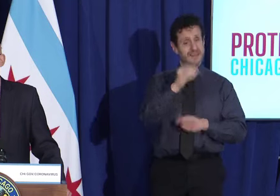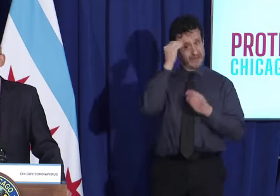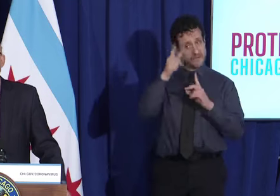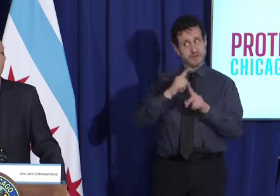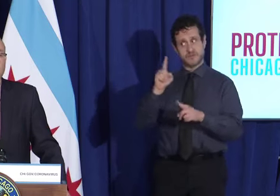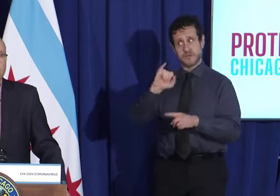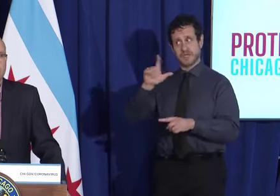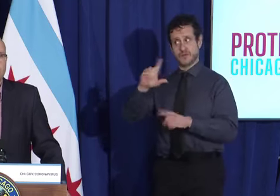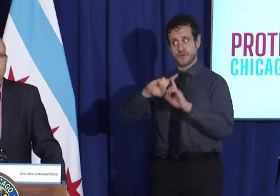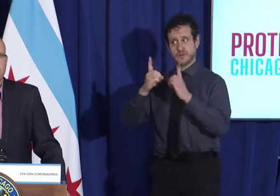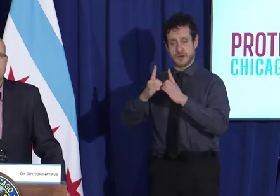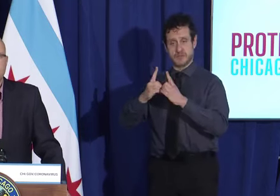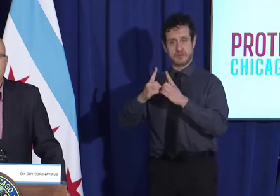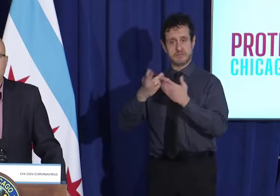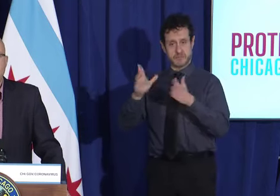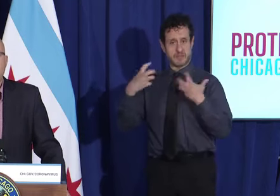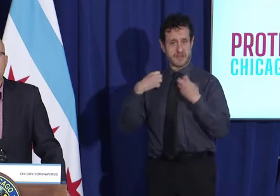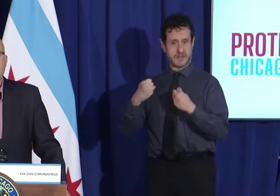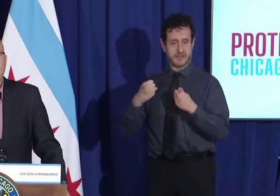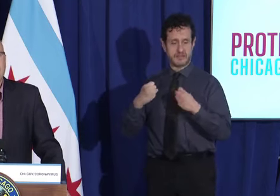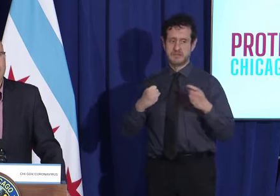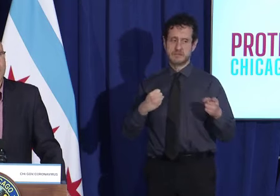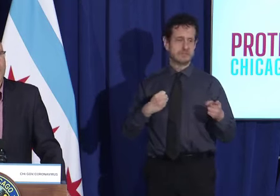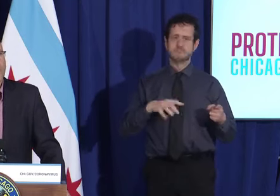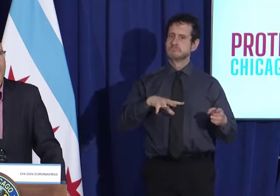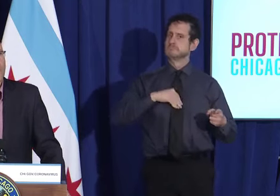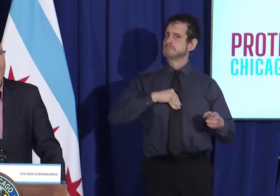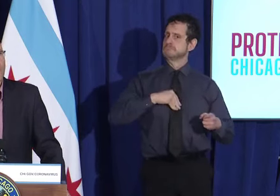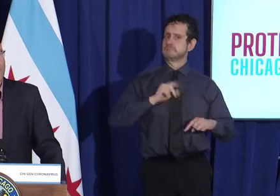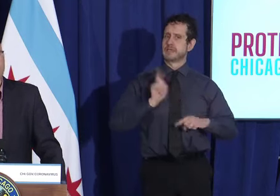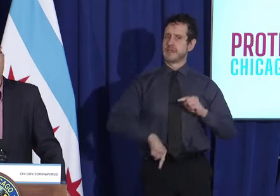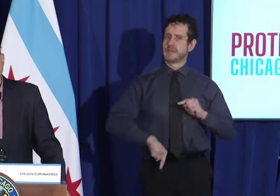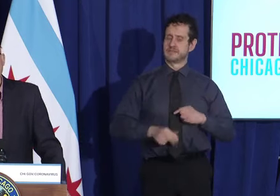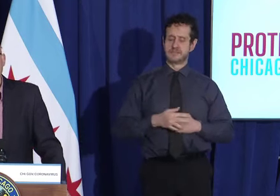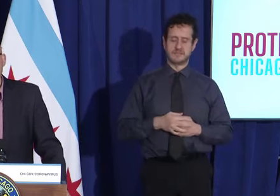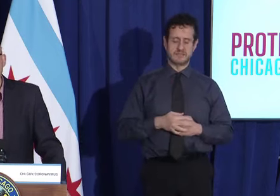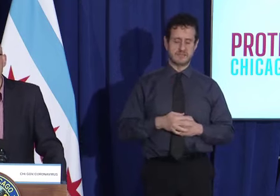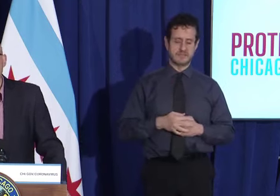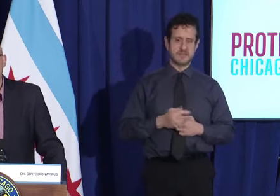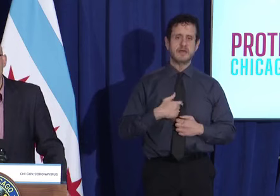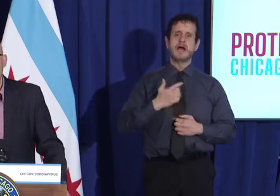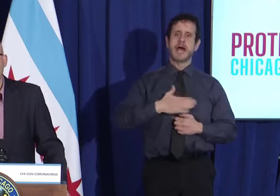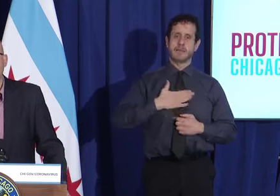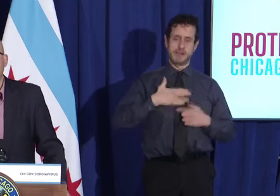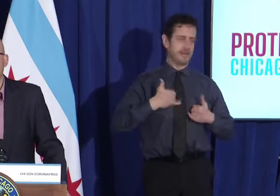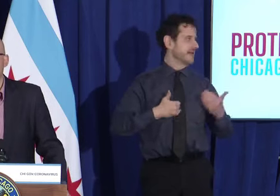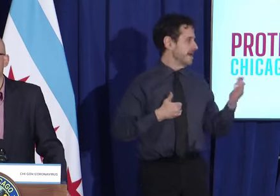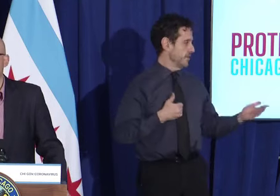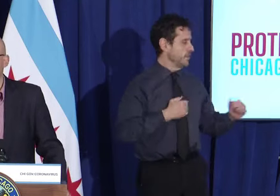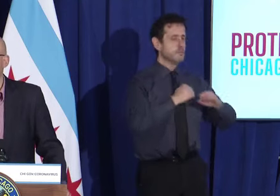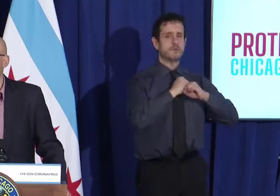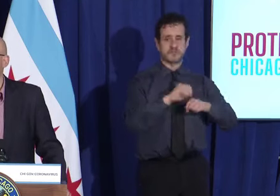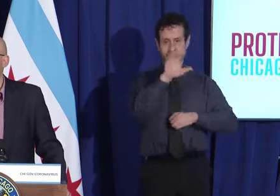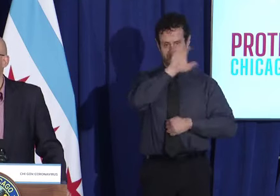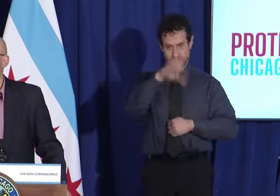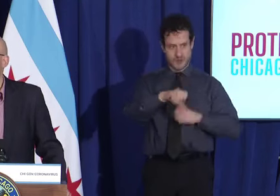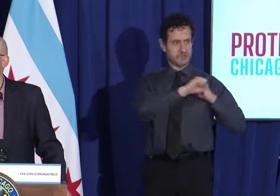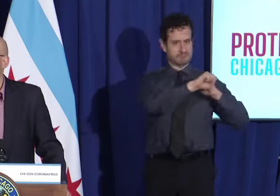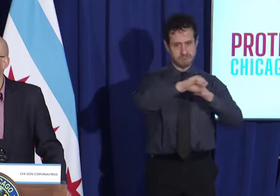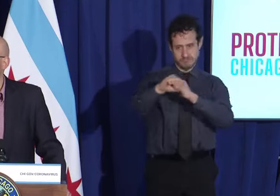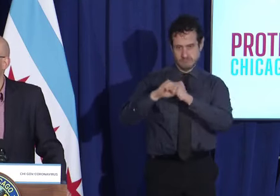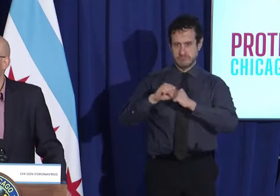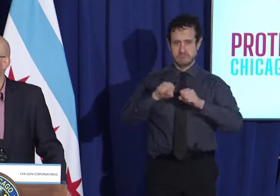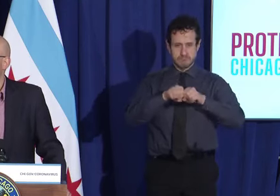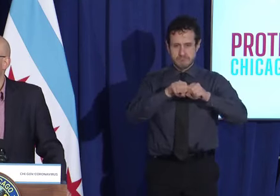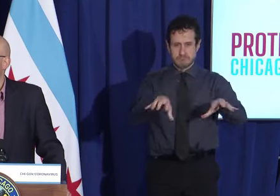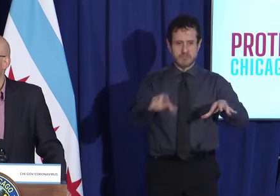It's unacceptable. I'm glad we're implementing a new campaign called Protect Chicago in our